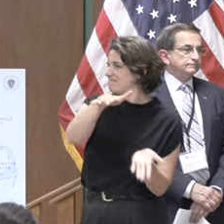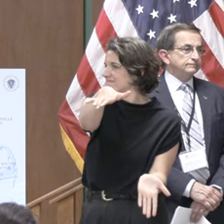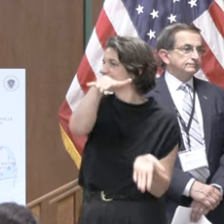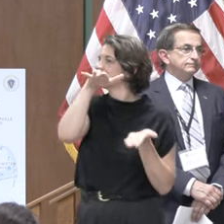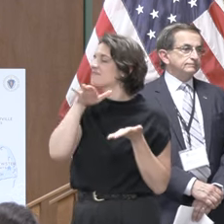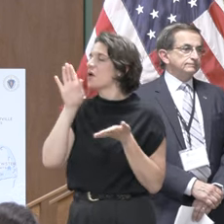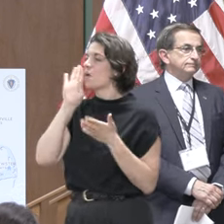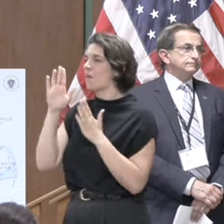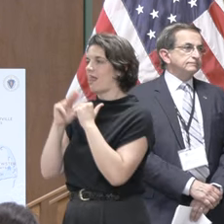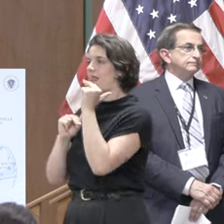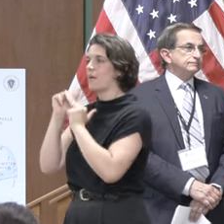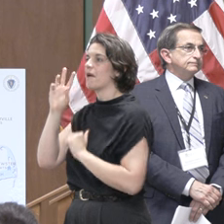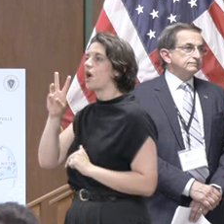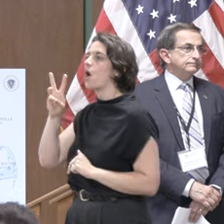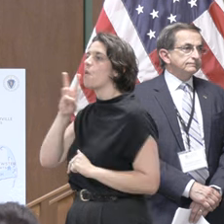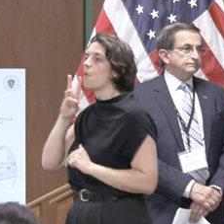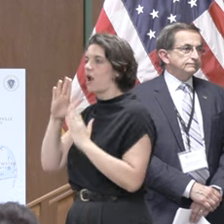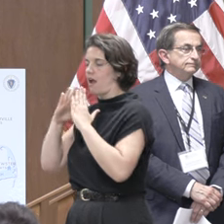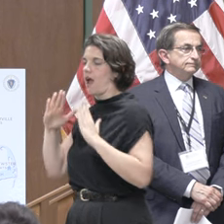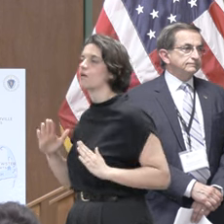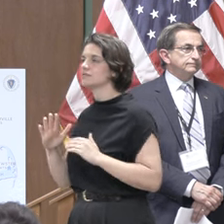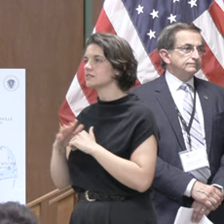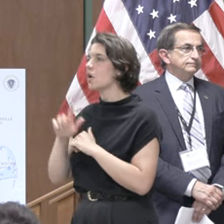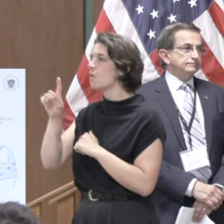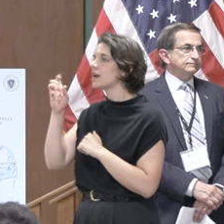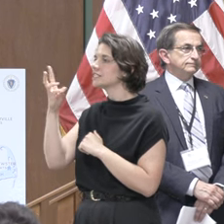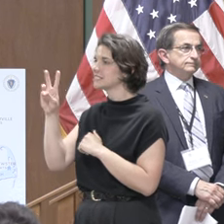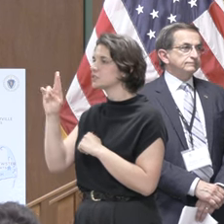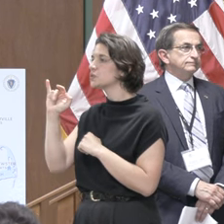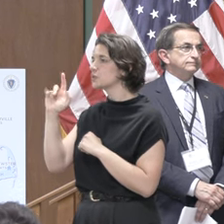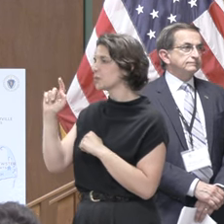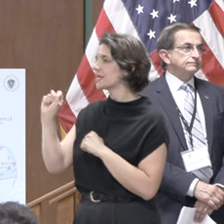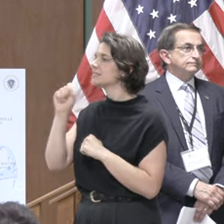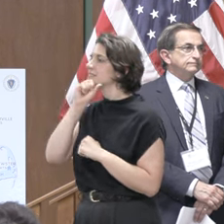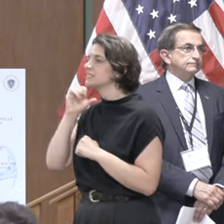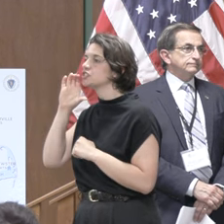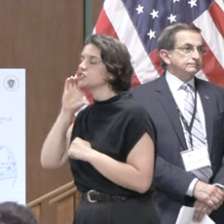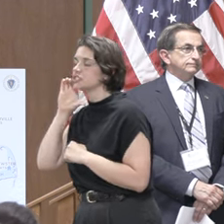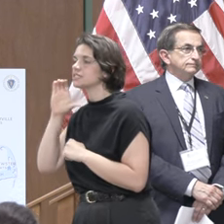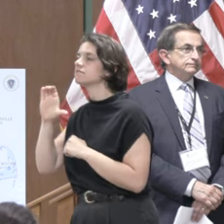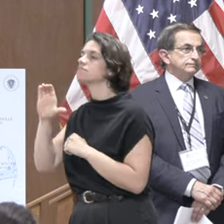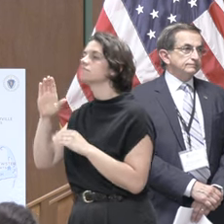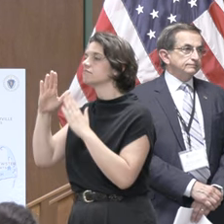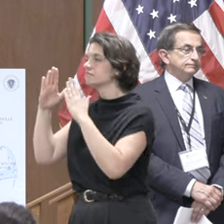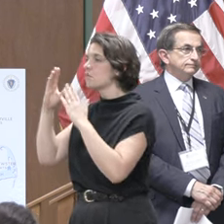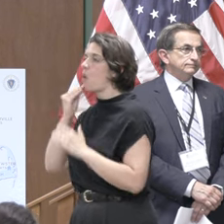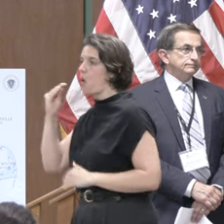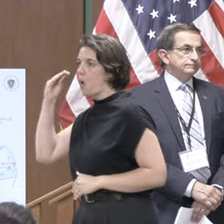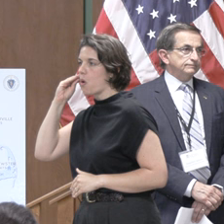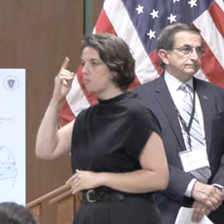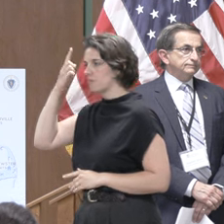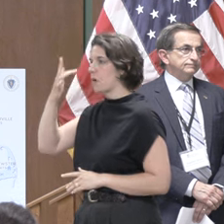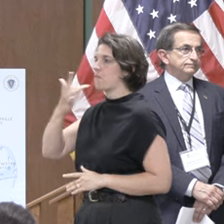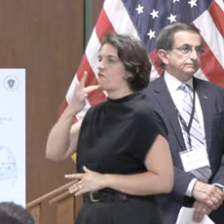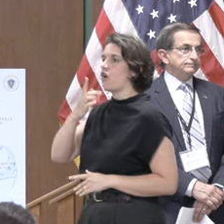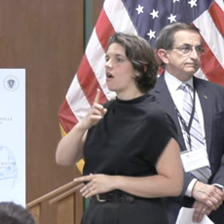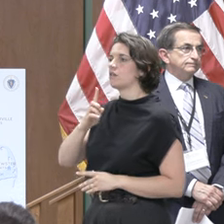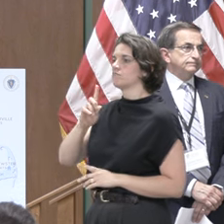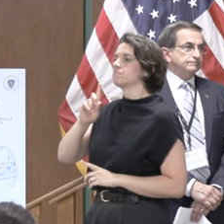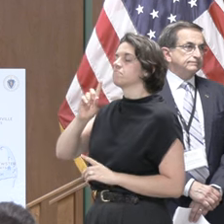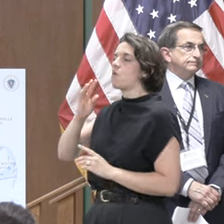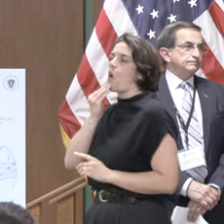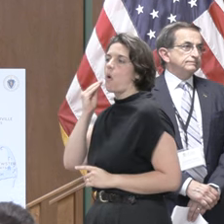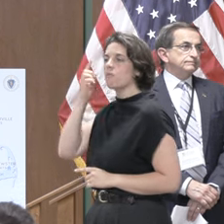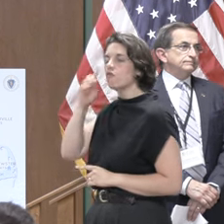116 units of seniors housing with 100 goal preference for deaf deafblind and hard of hearing a